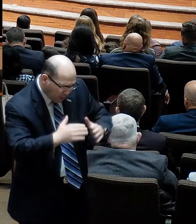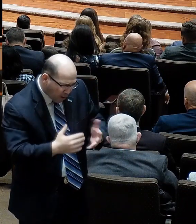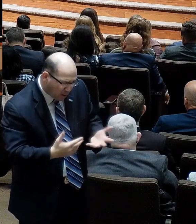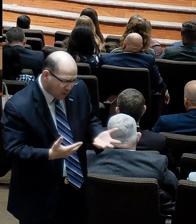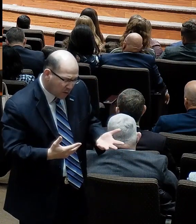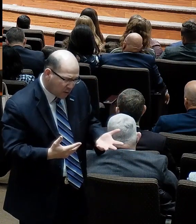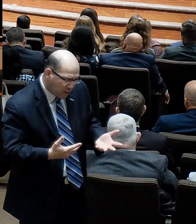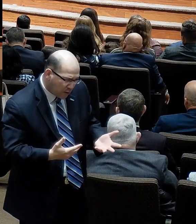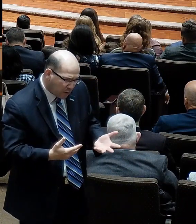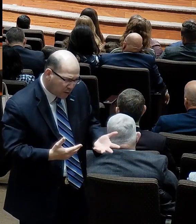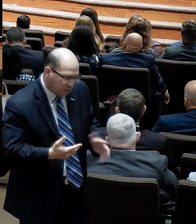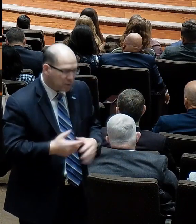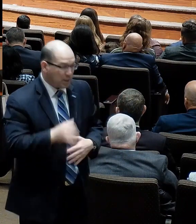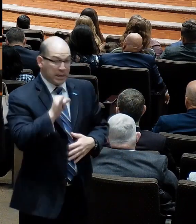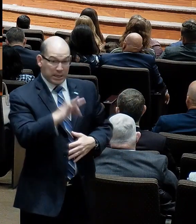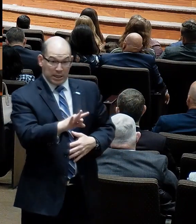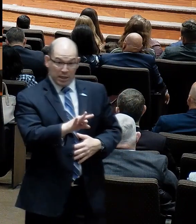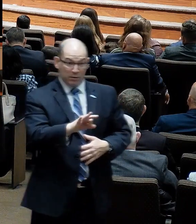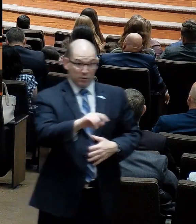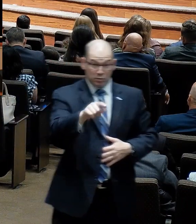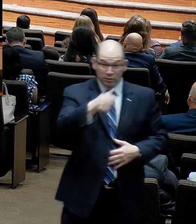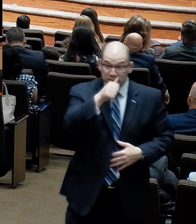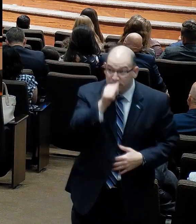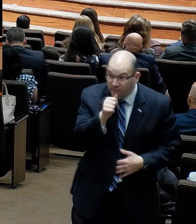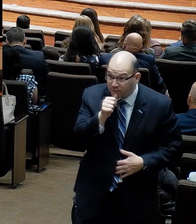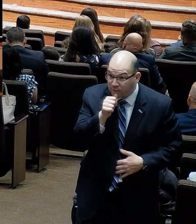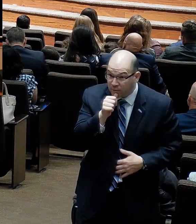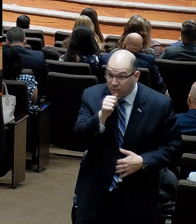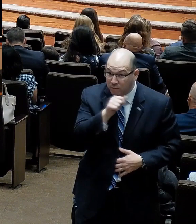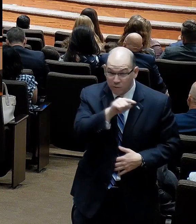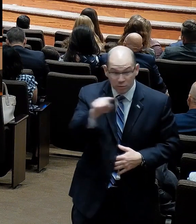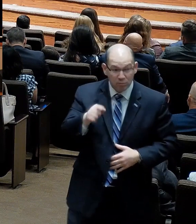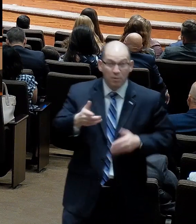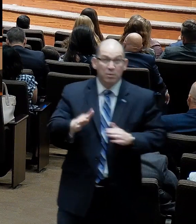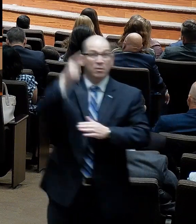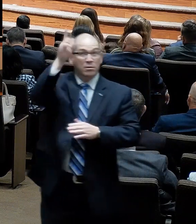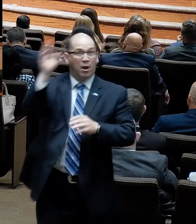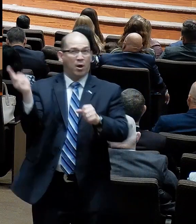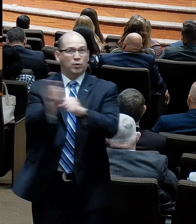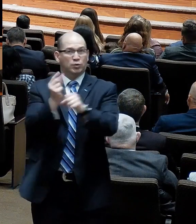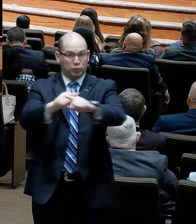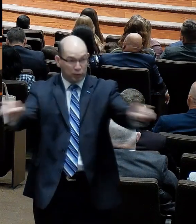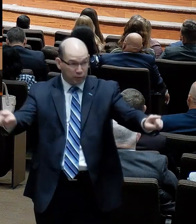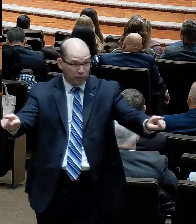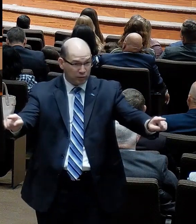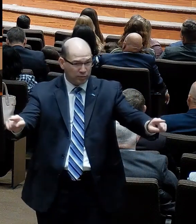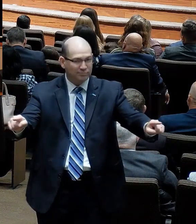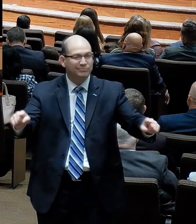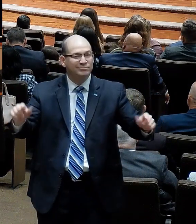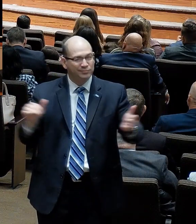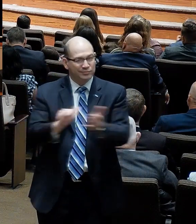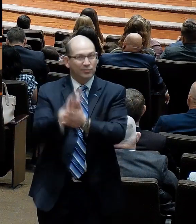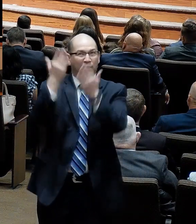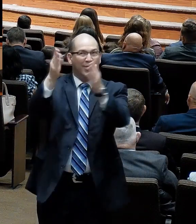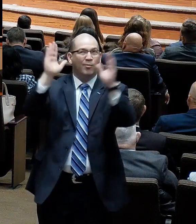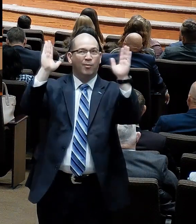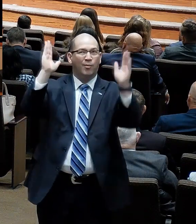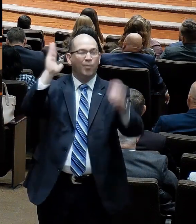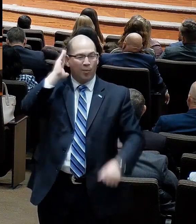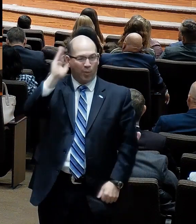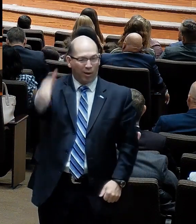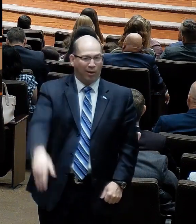God work in your life, God gets all the glory. Is God allowing this trial in your life so that others will turn to him?